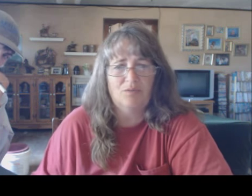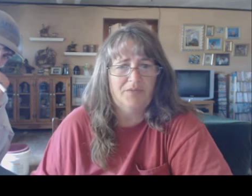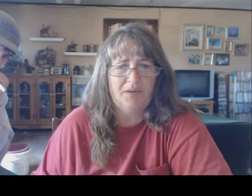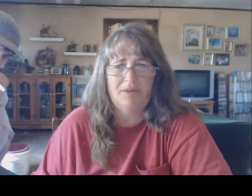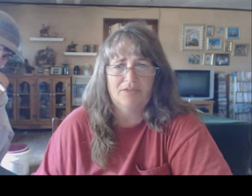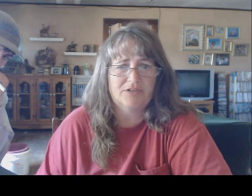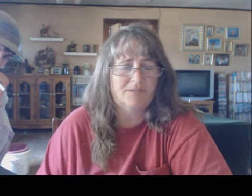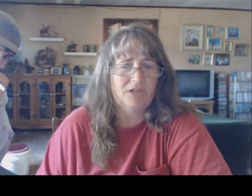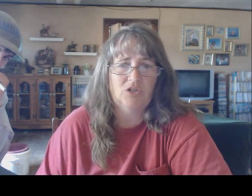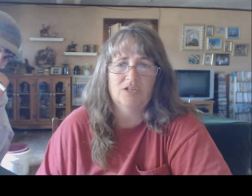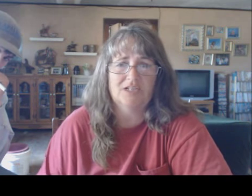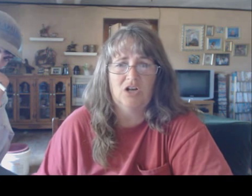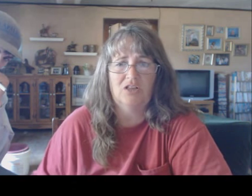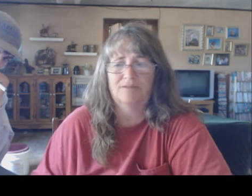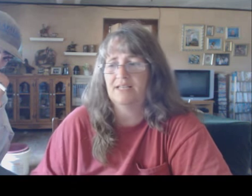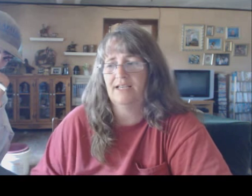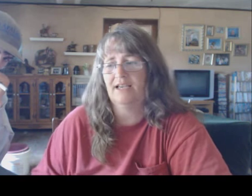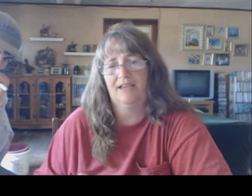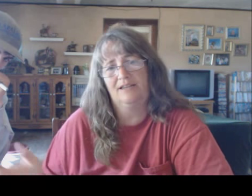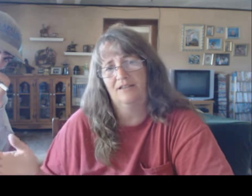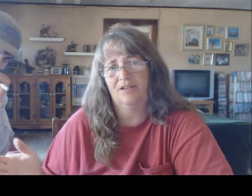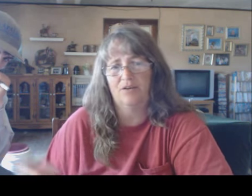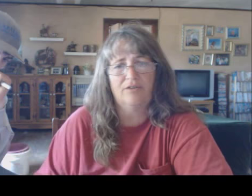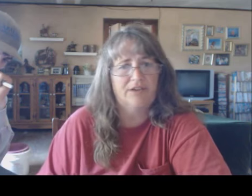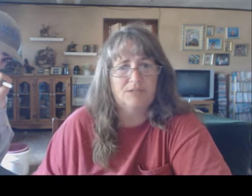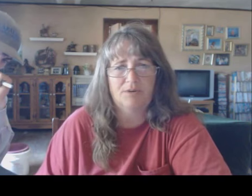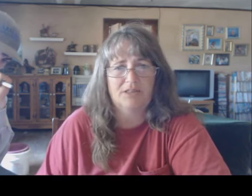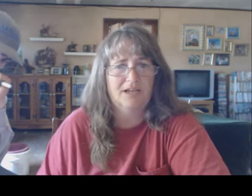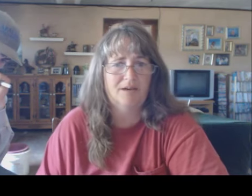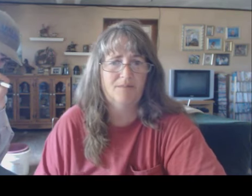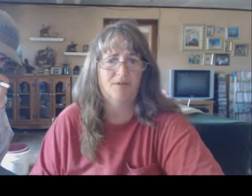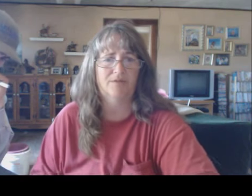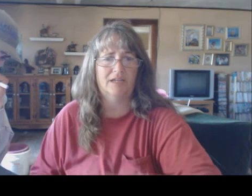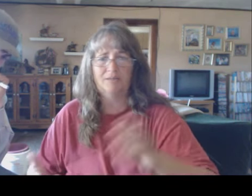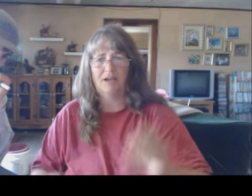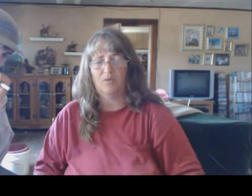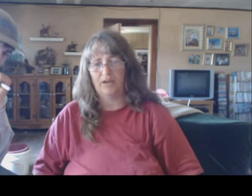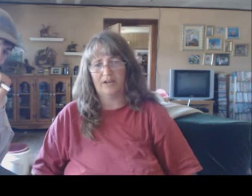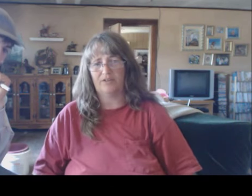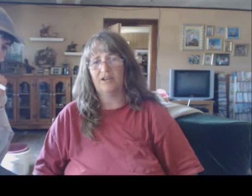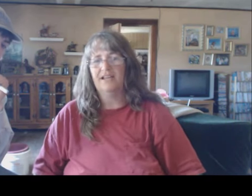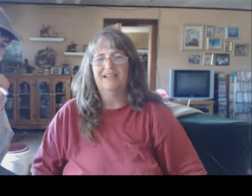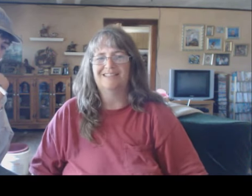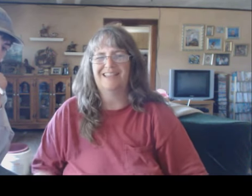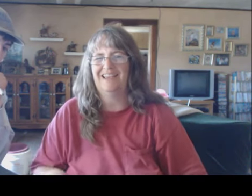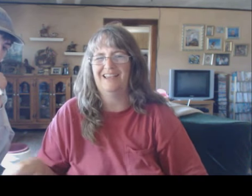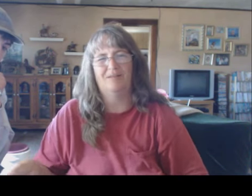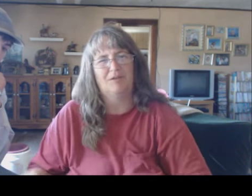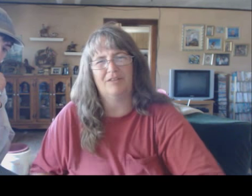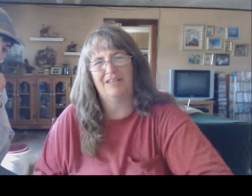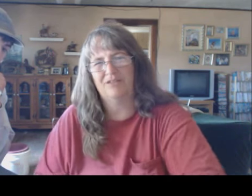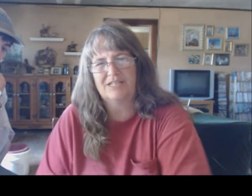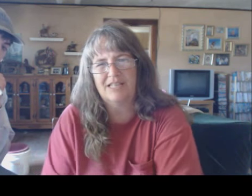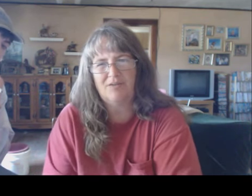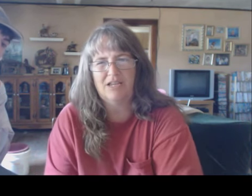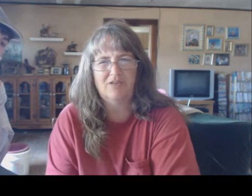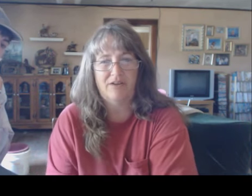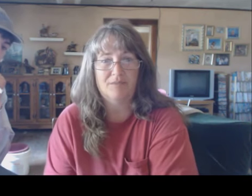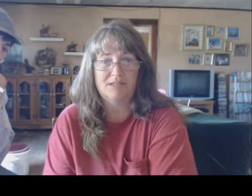didn't want that month or something you could call them say hey you know or facebook them or email whatever and say hey i'm not really interested in that one can you find me